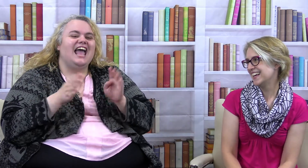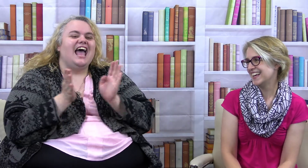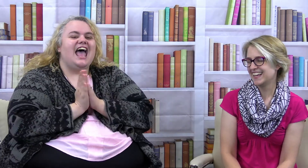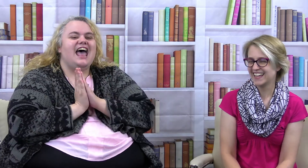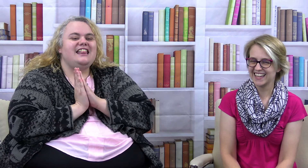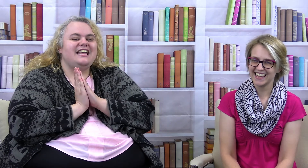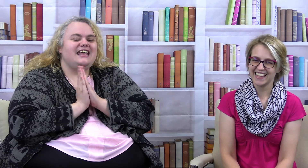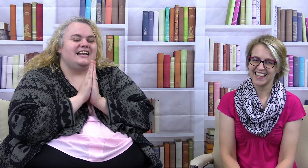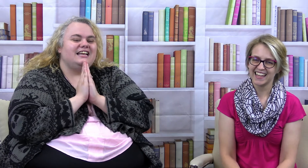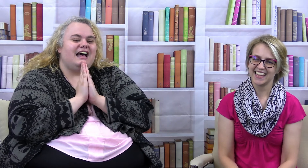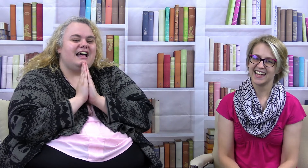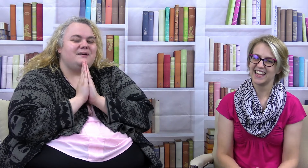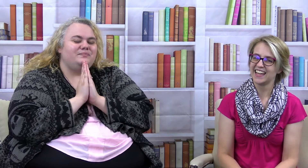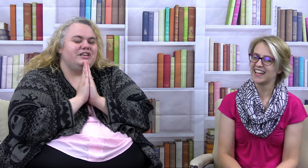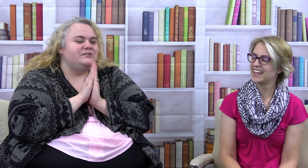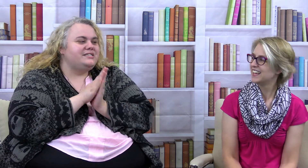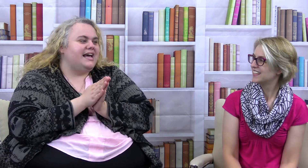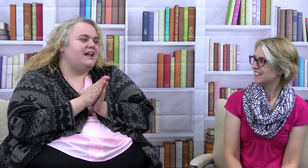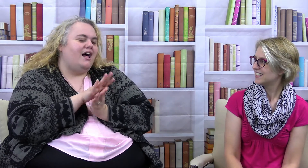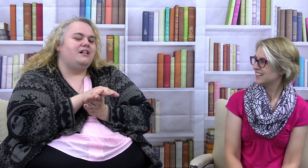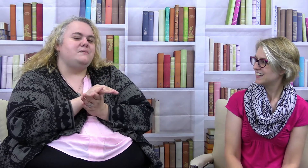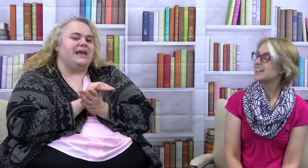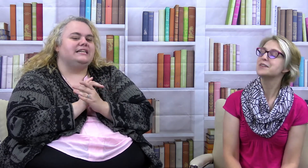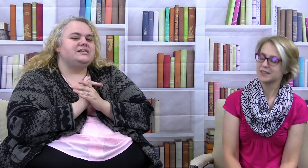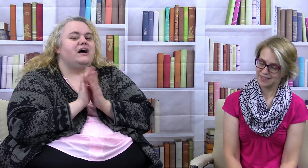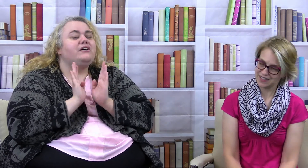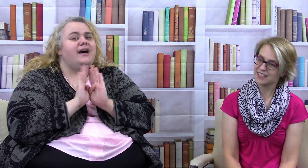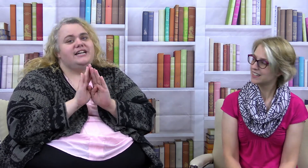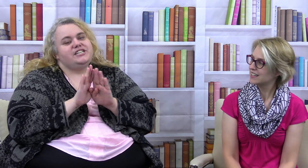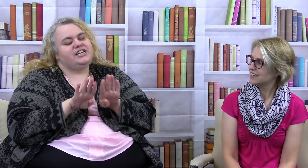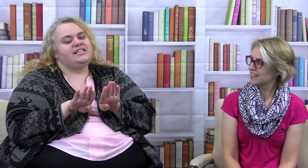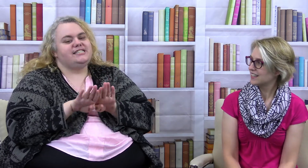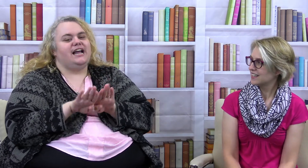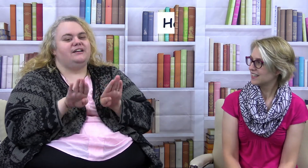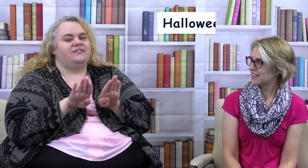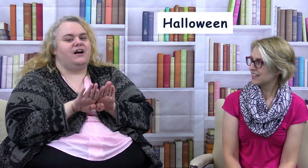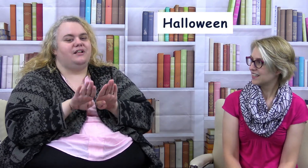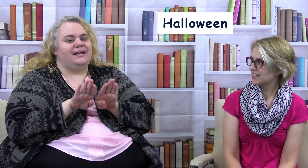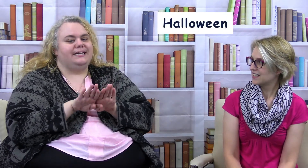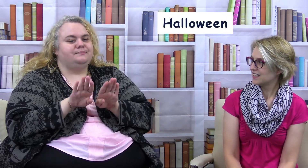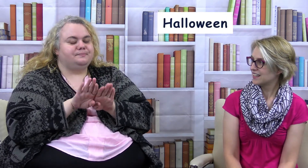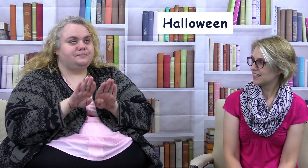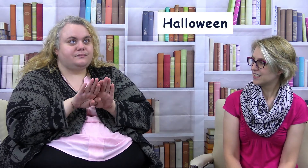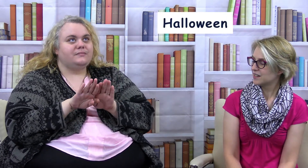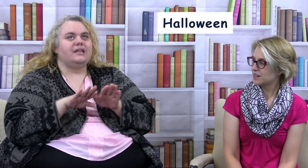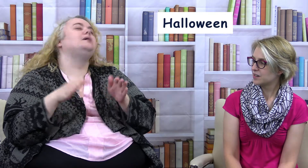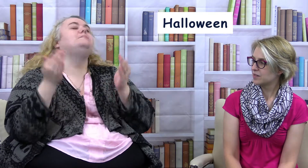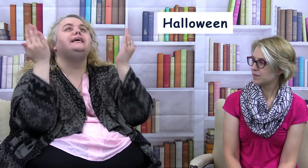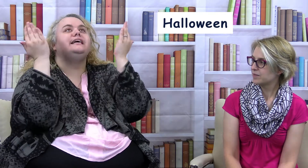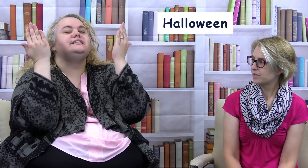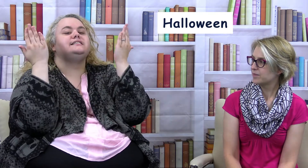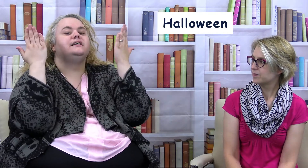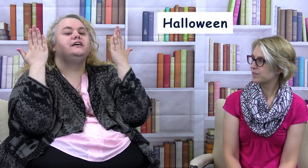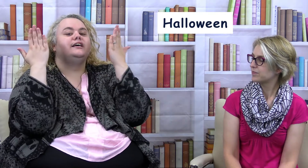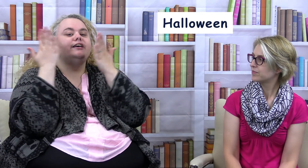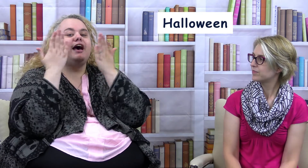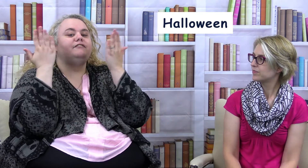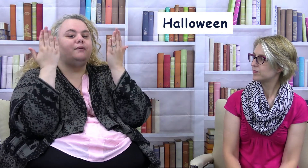And then um you said Halloween. So I'll go ahead and share the sign for Halloween. But it's you have your